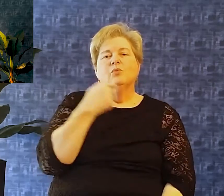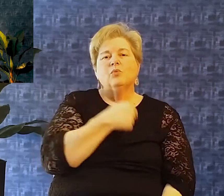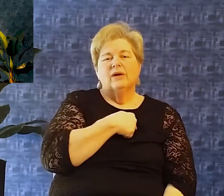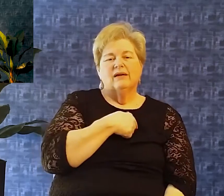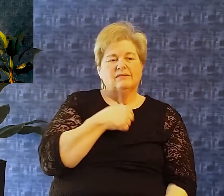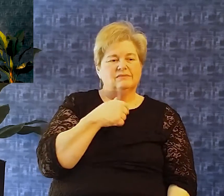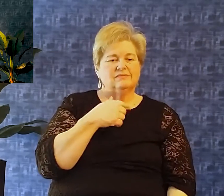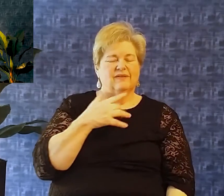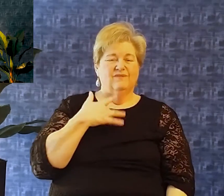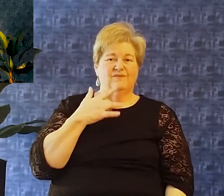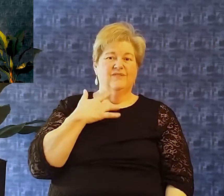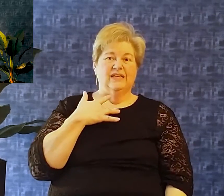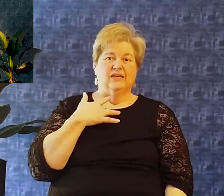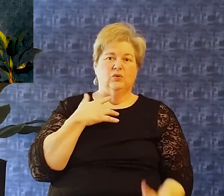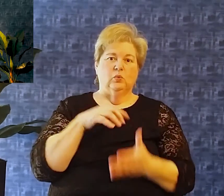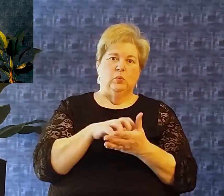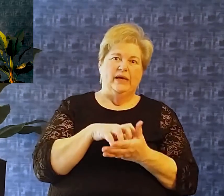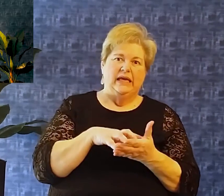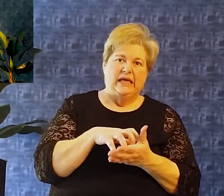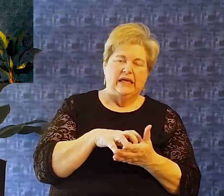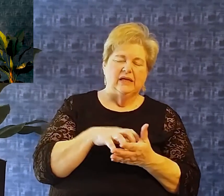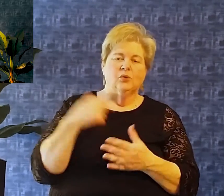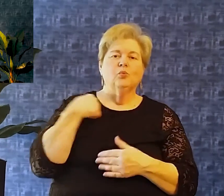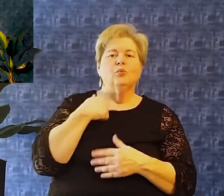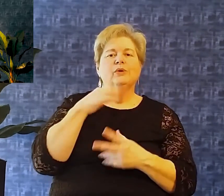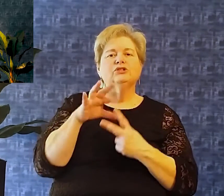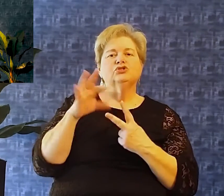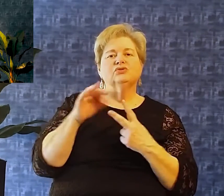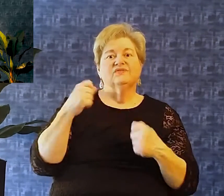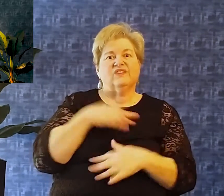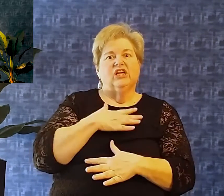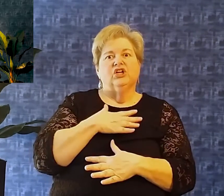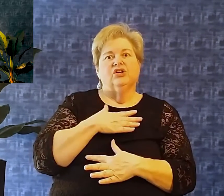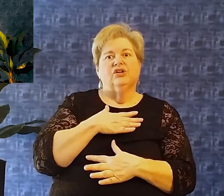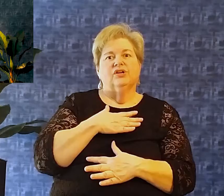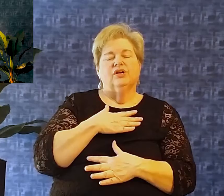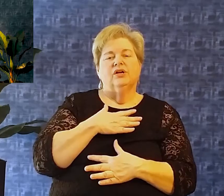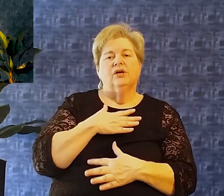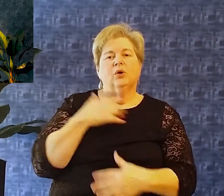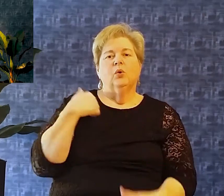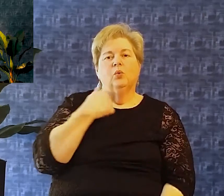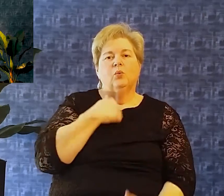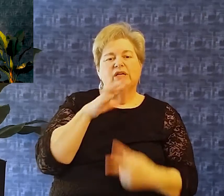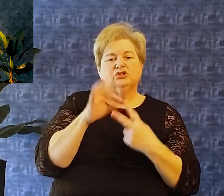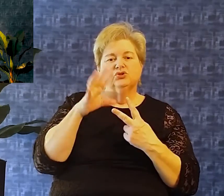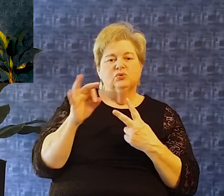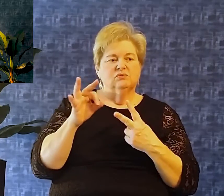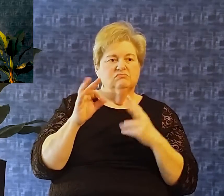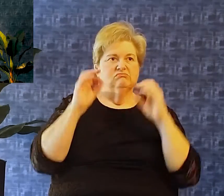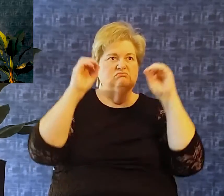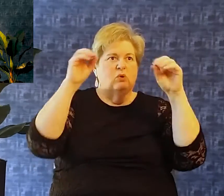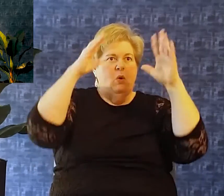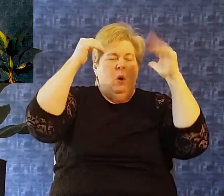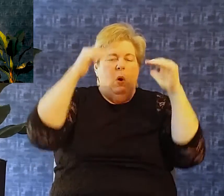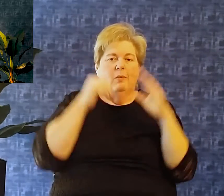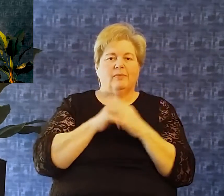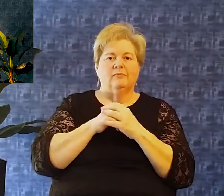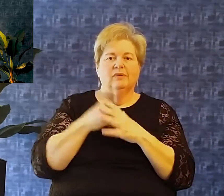we fear When we feel helpless We choose fear We choose hopelessness